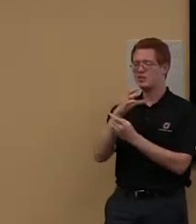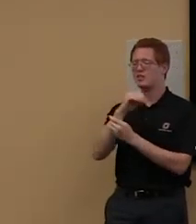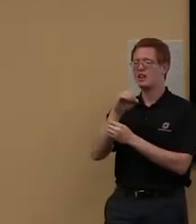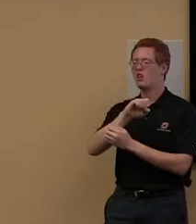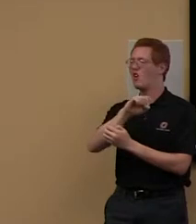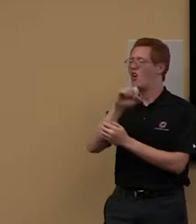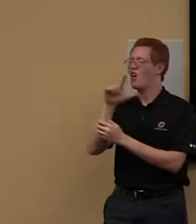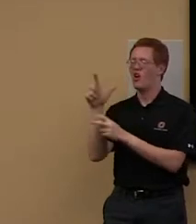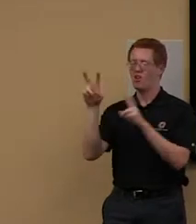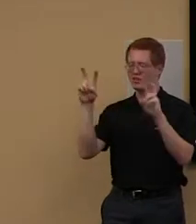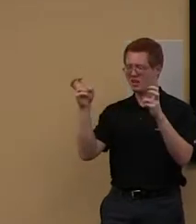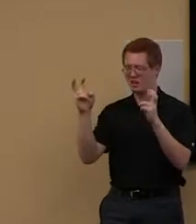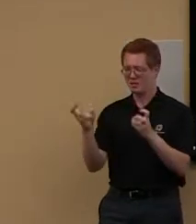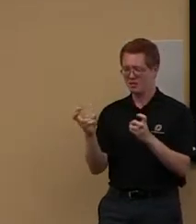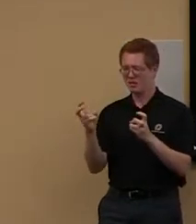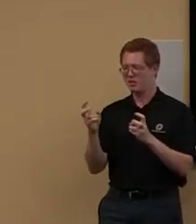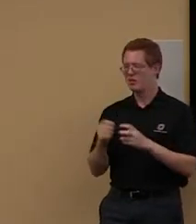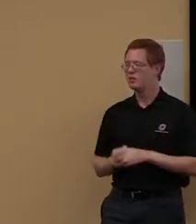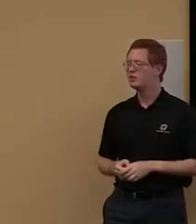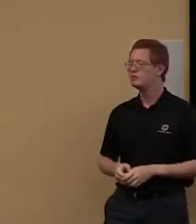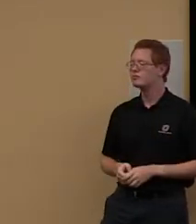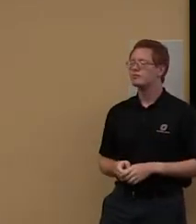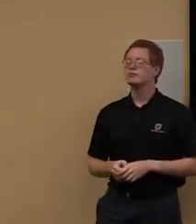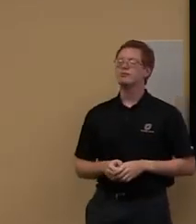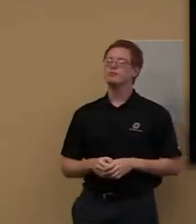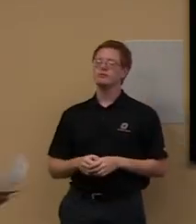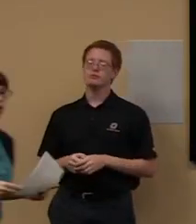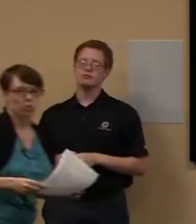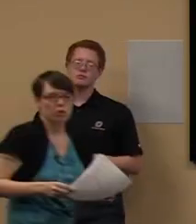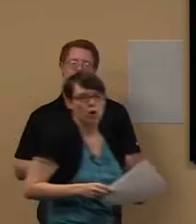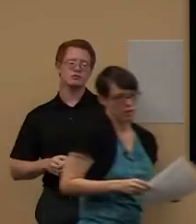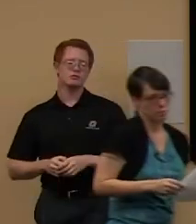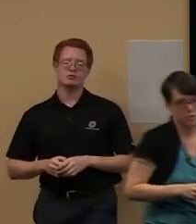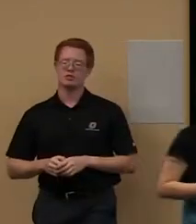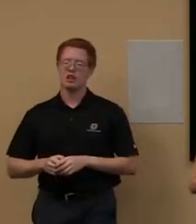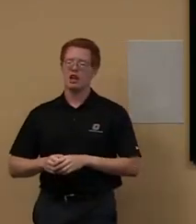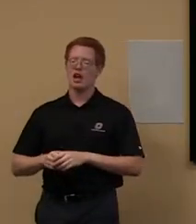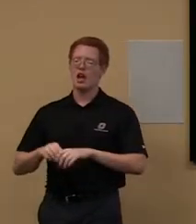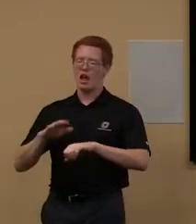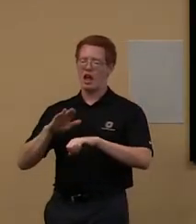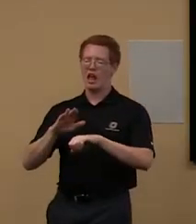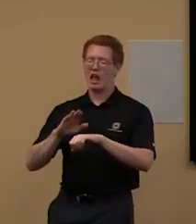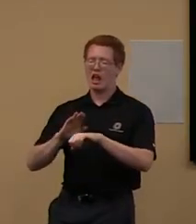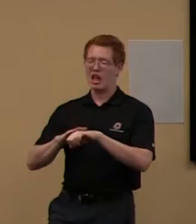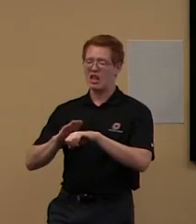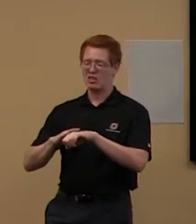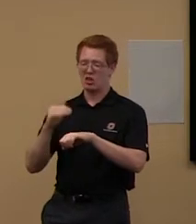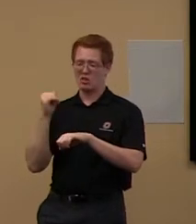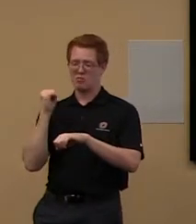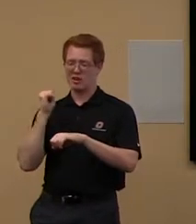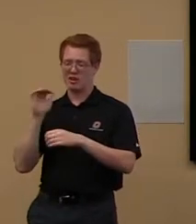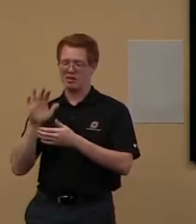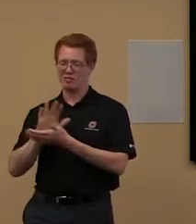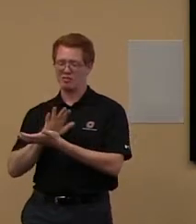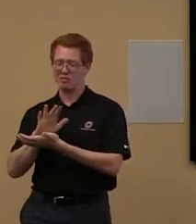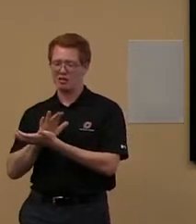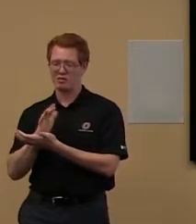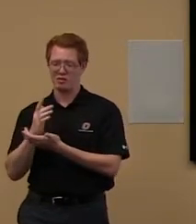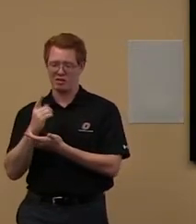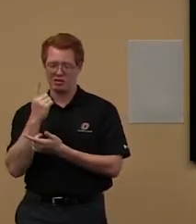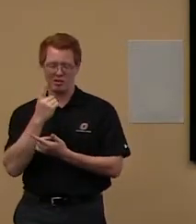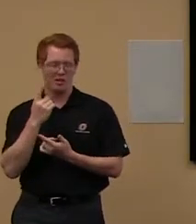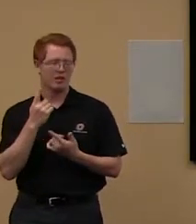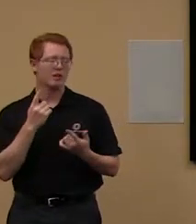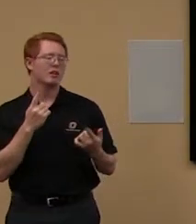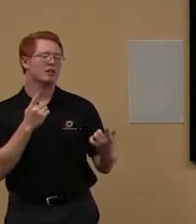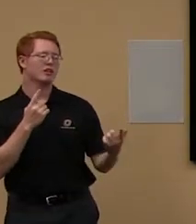back of, I mean, we can, we'll, we'll always be telling you about your subject specialists and your librarian.